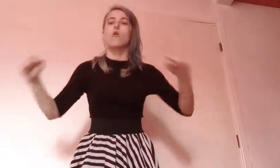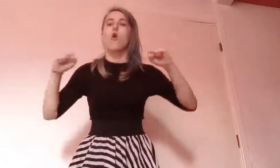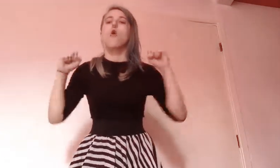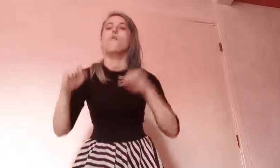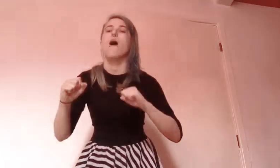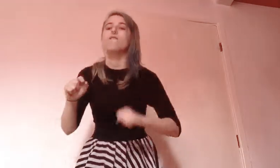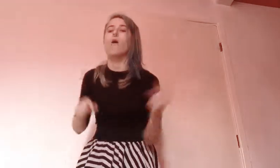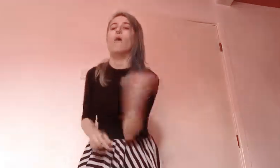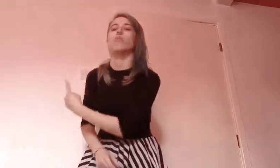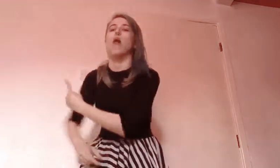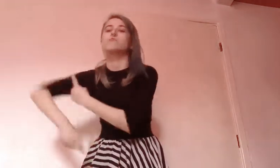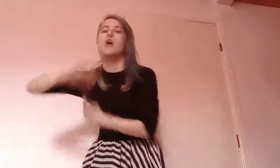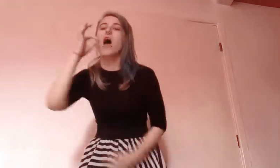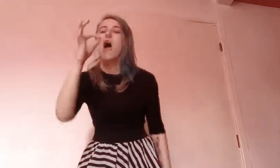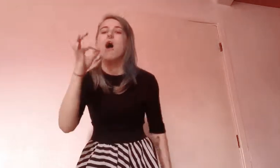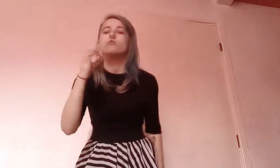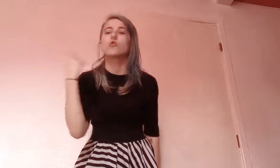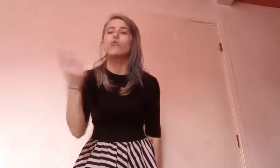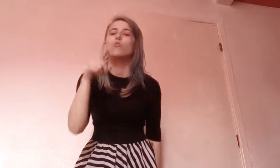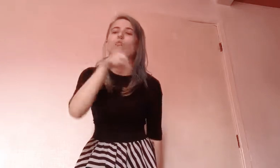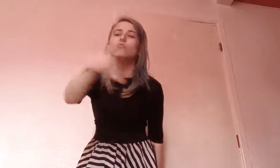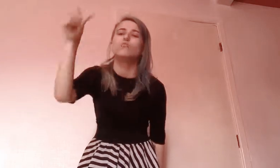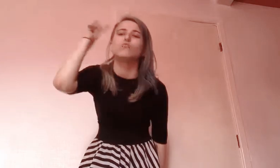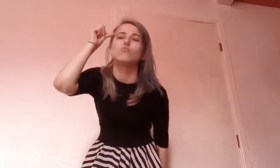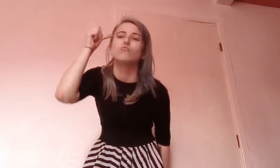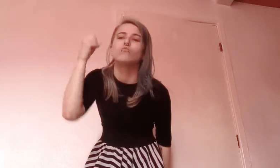Wait for them to ask you who you know